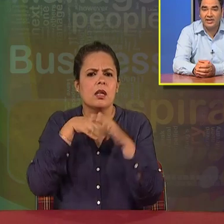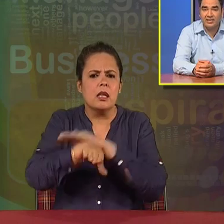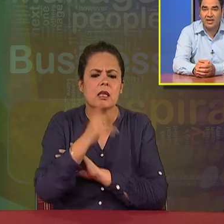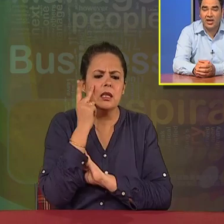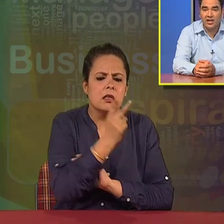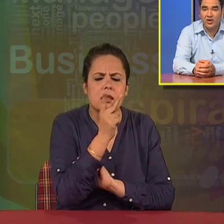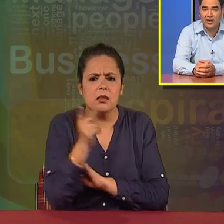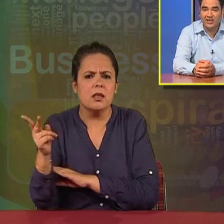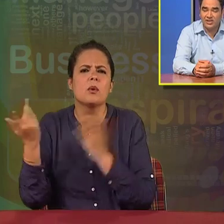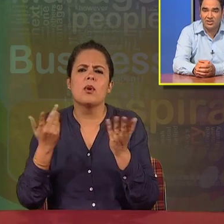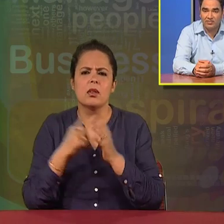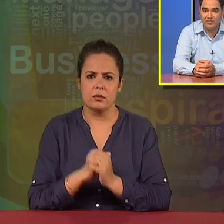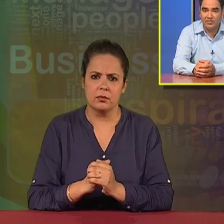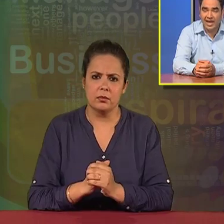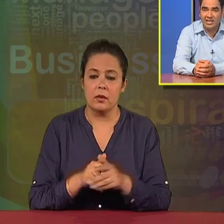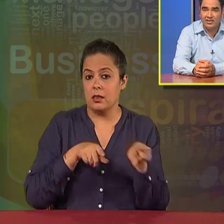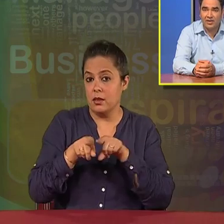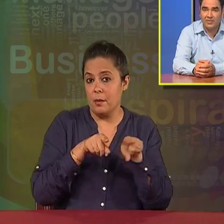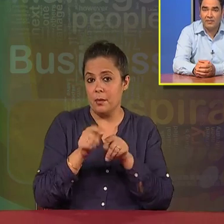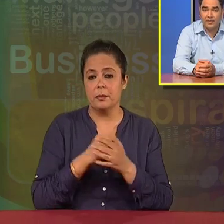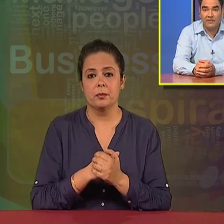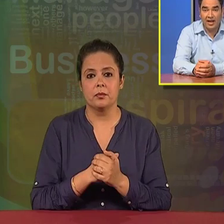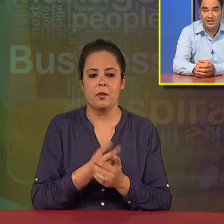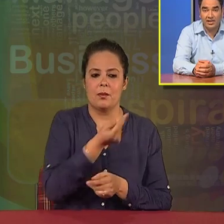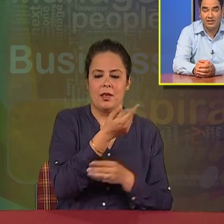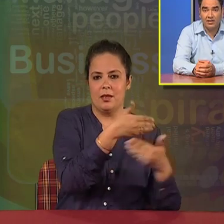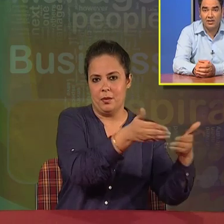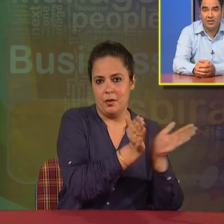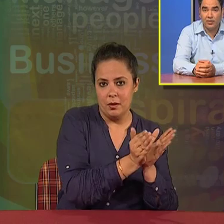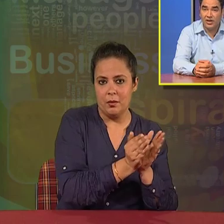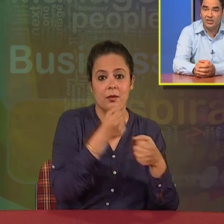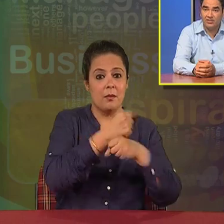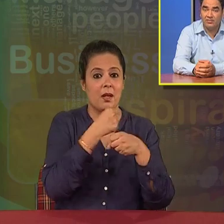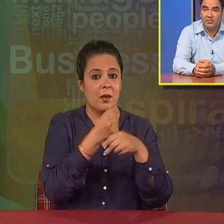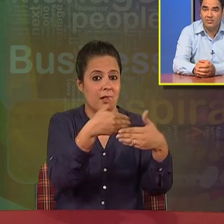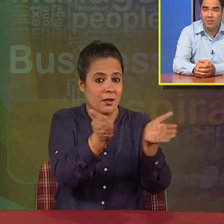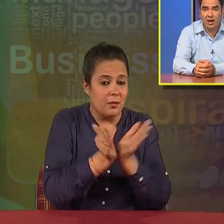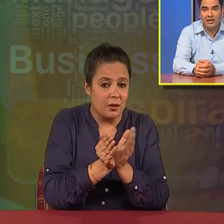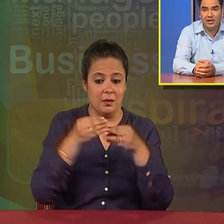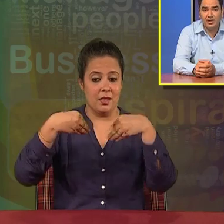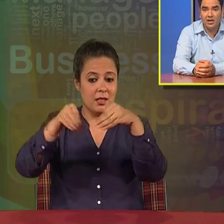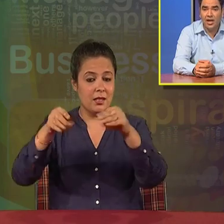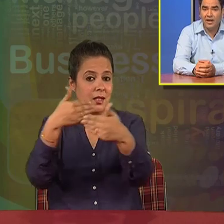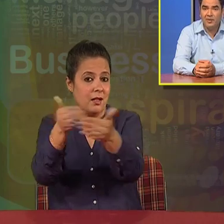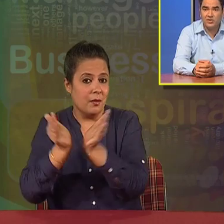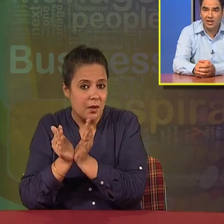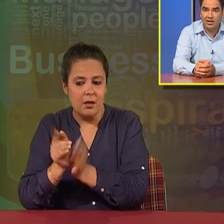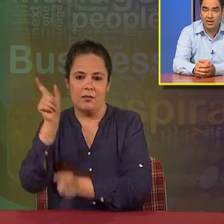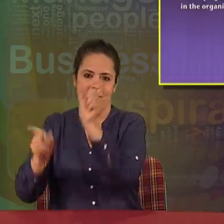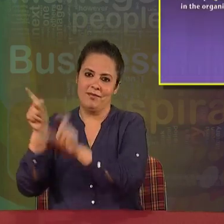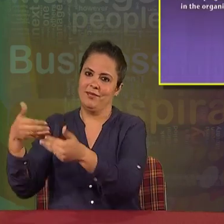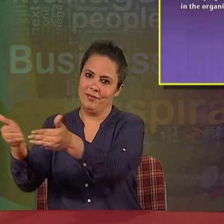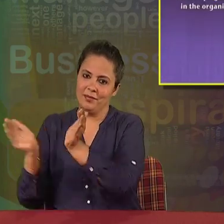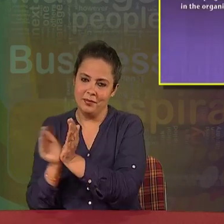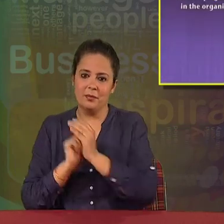activities in the organization as financing, production, marketing, and personnel.